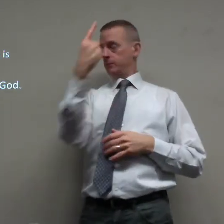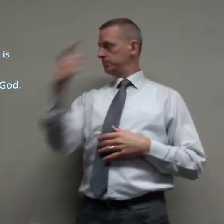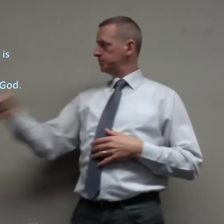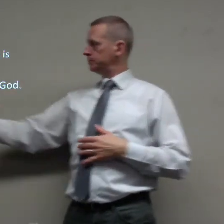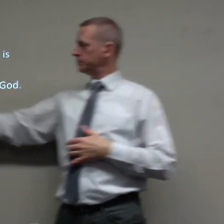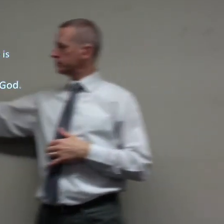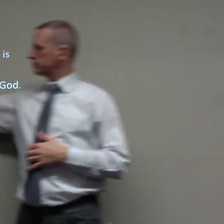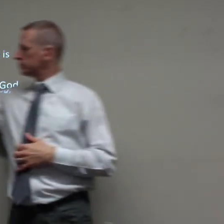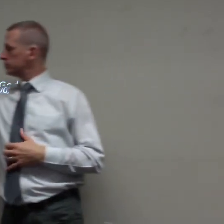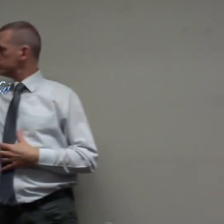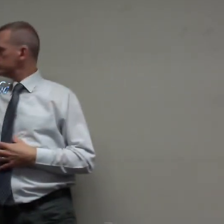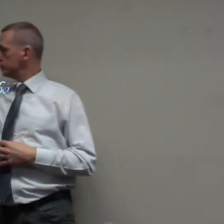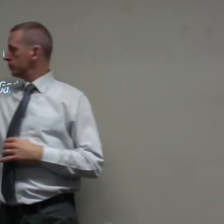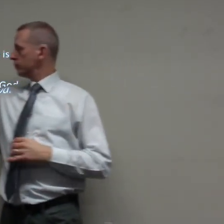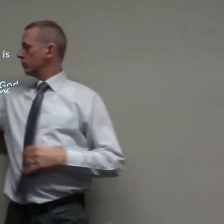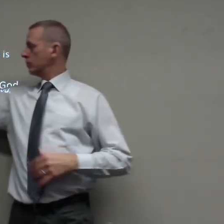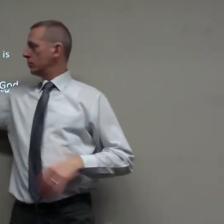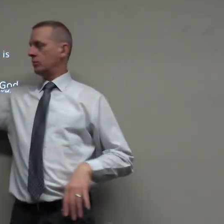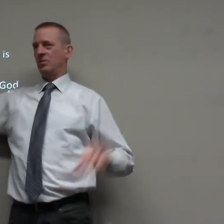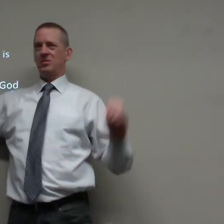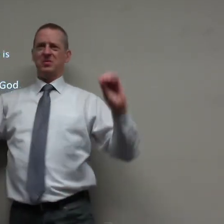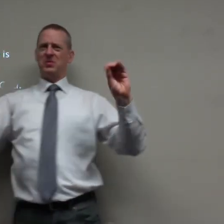11 it says no one understands